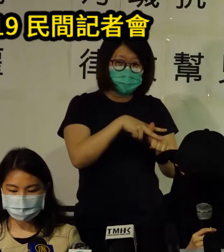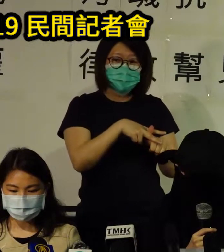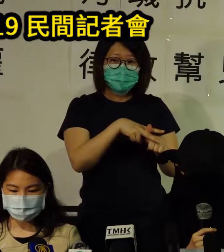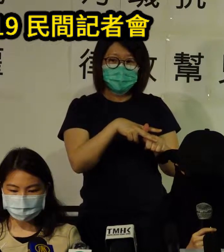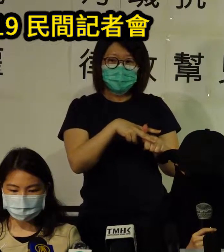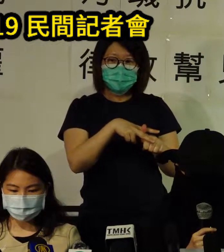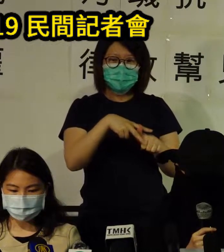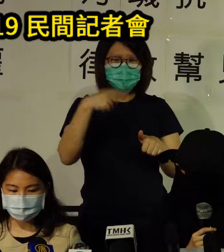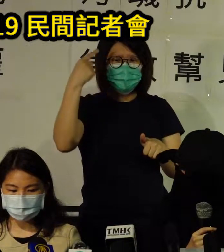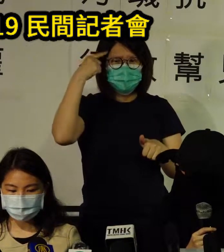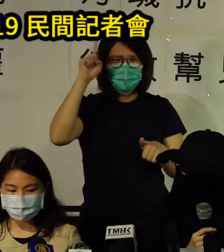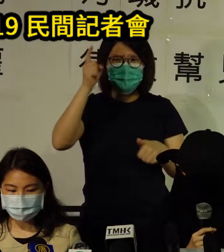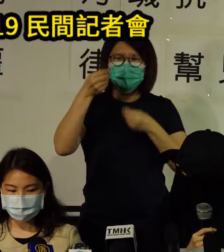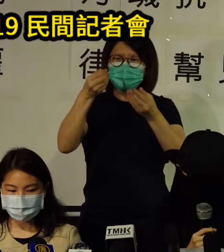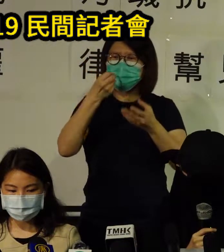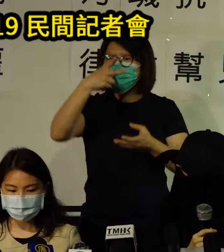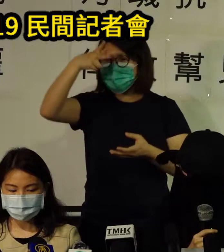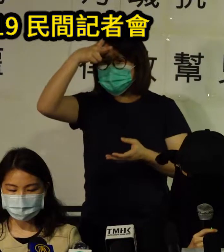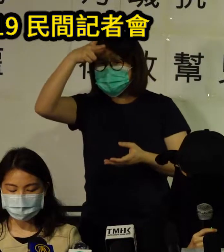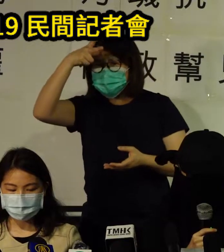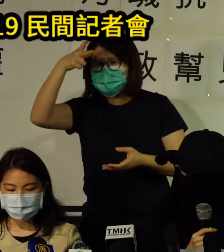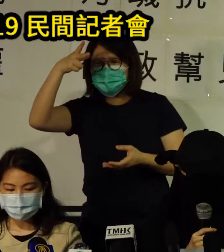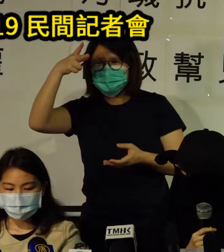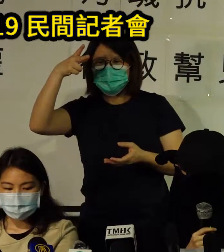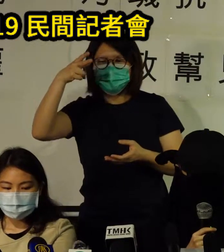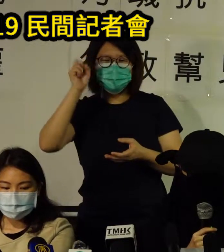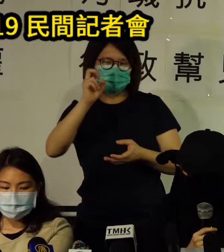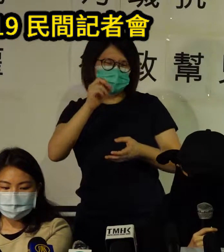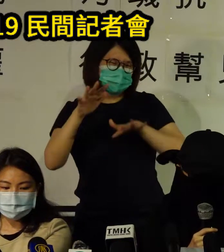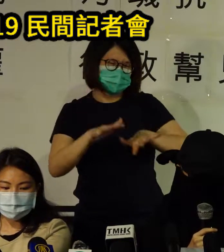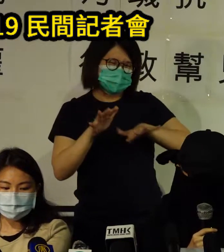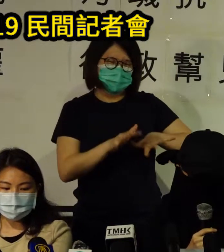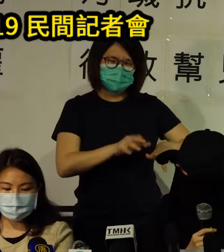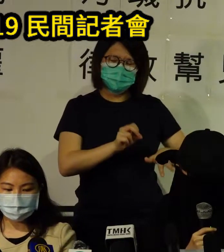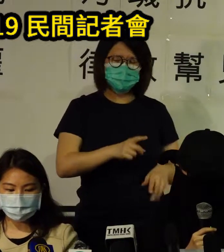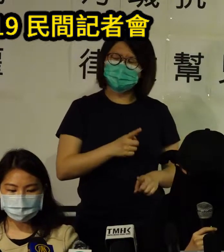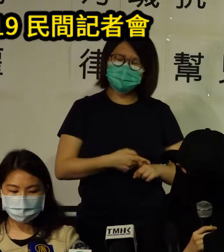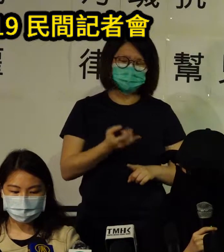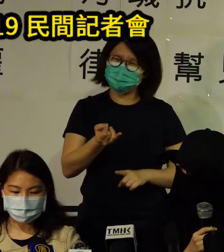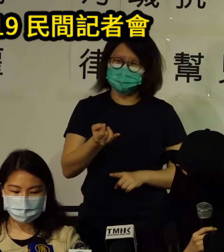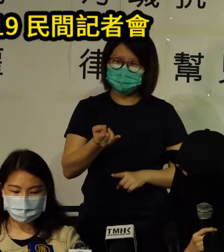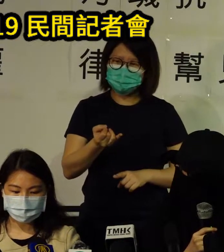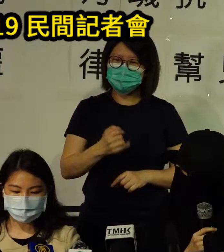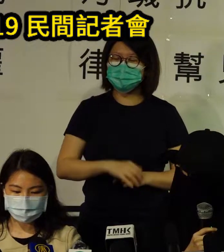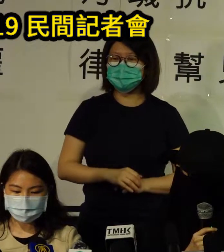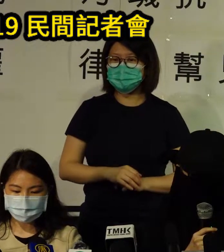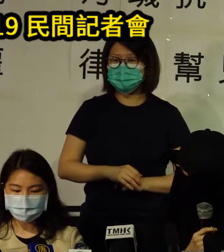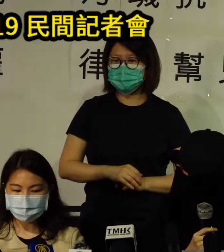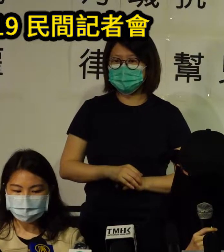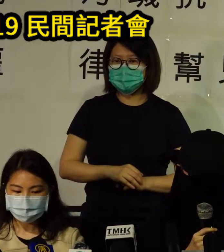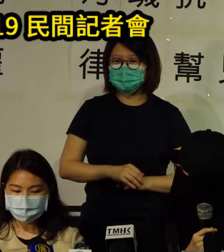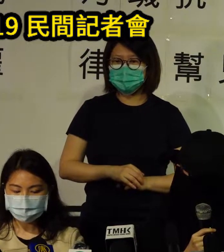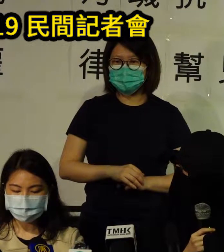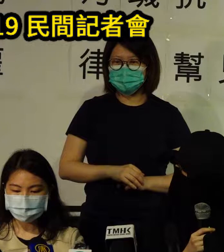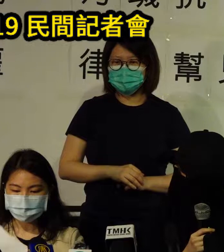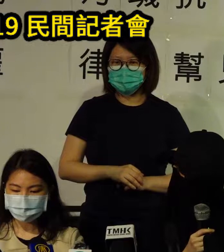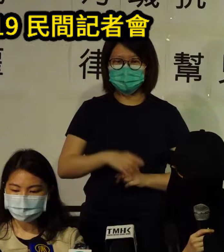universal human rights and values under the color of law both local and international